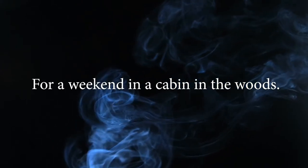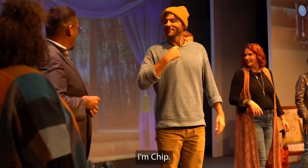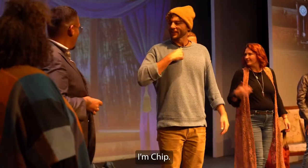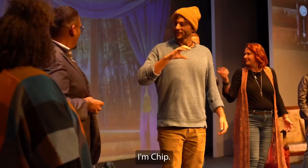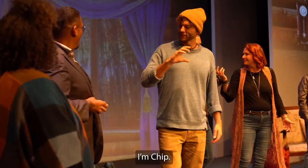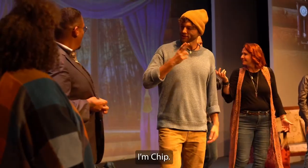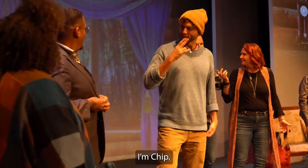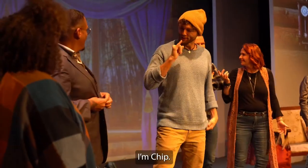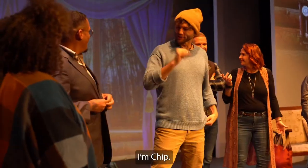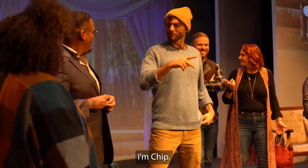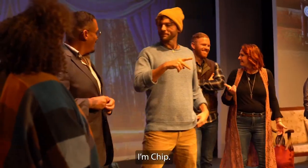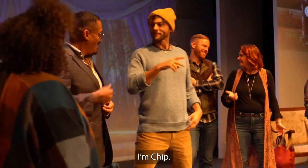I'm Chip.